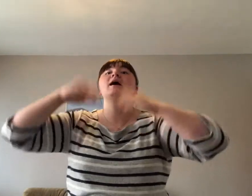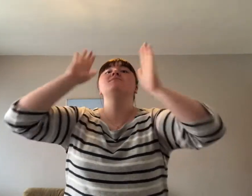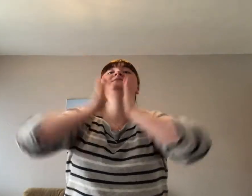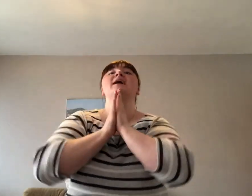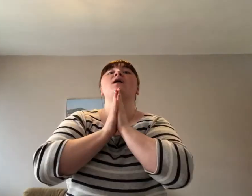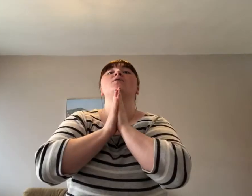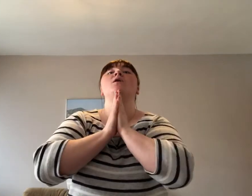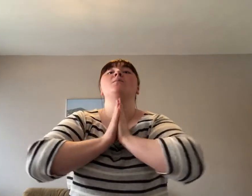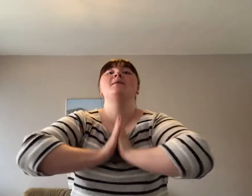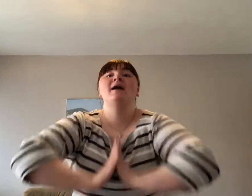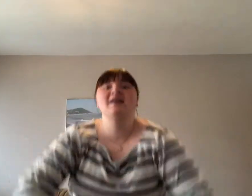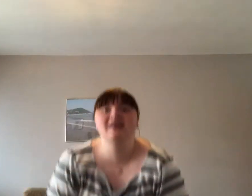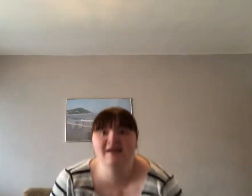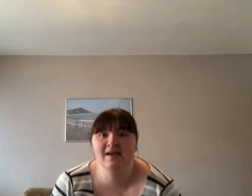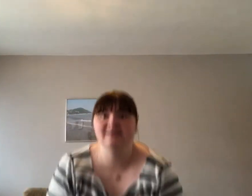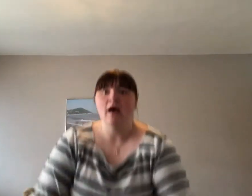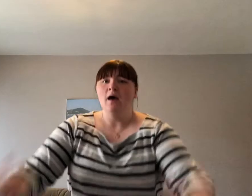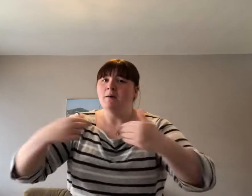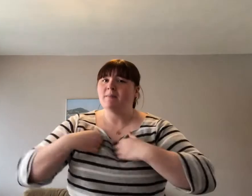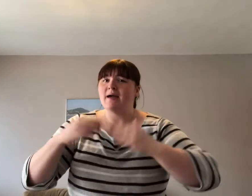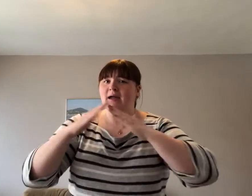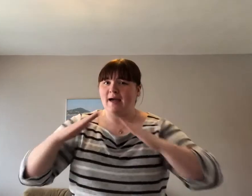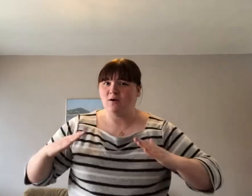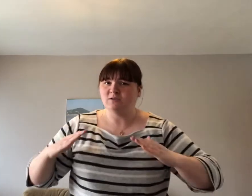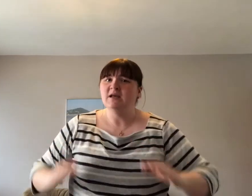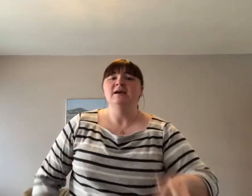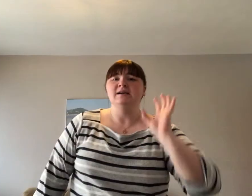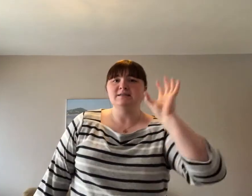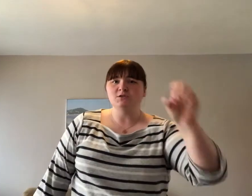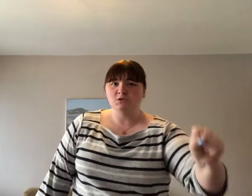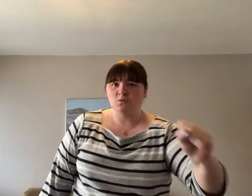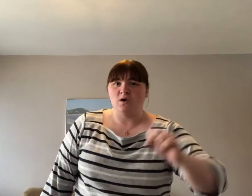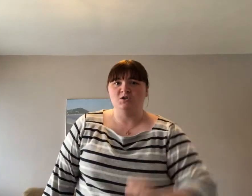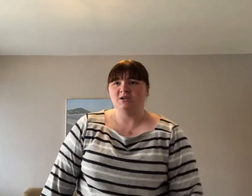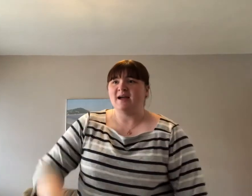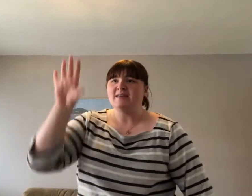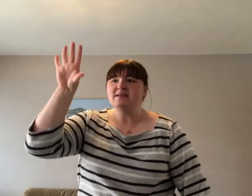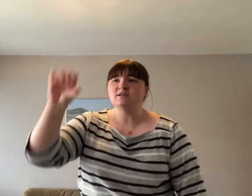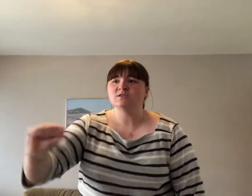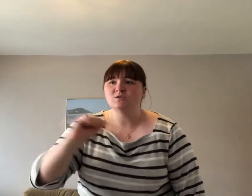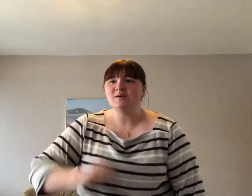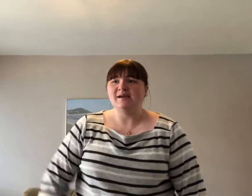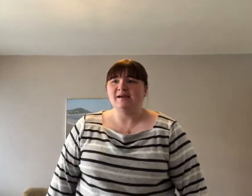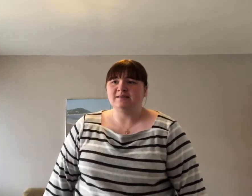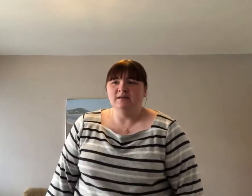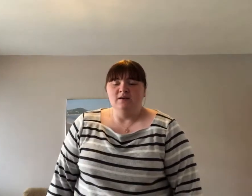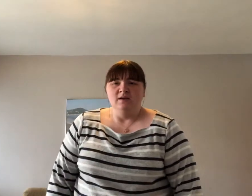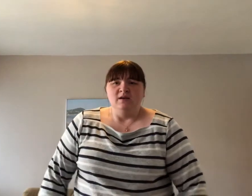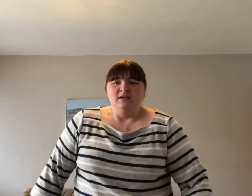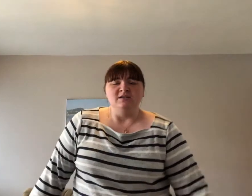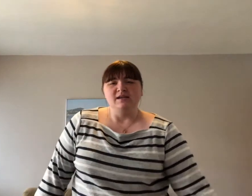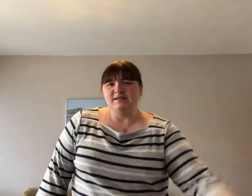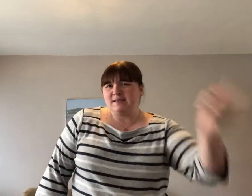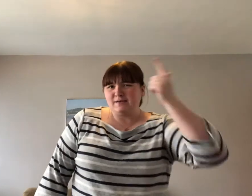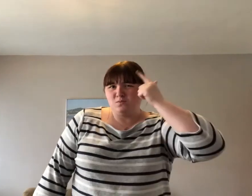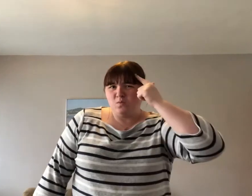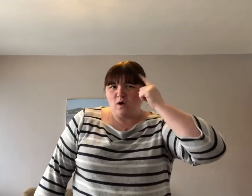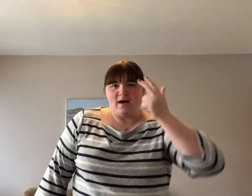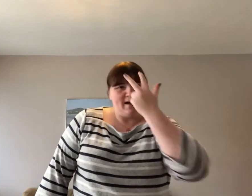I'm down on my knees. My house is a squash and a squeeze. She said, wise